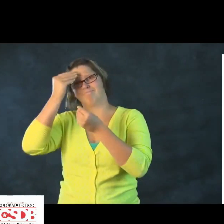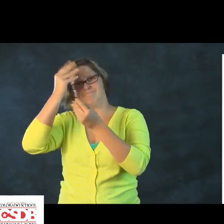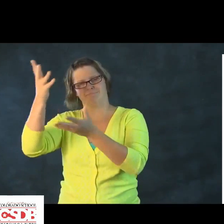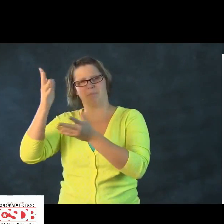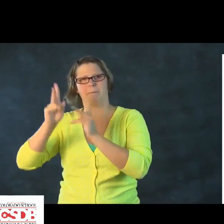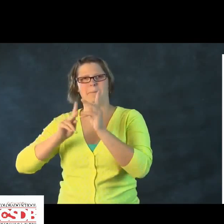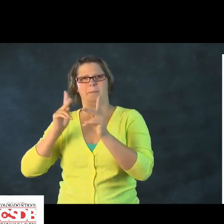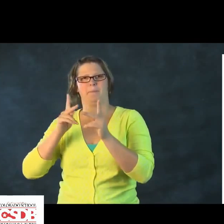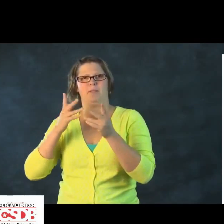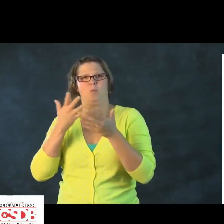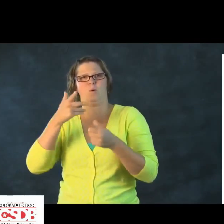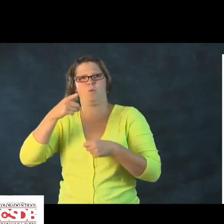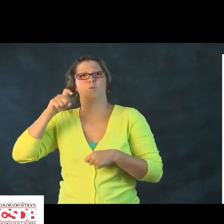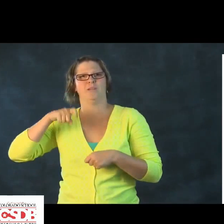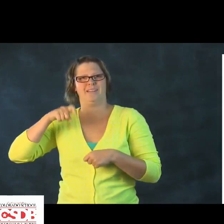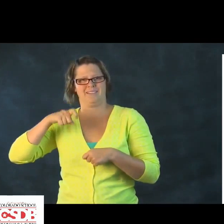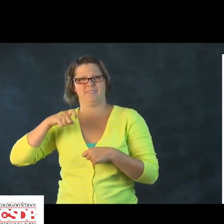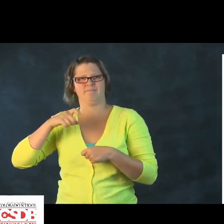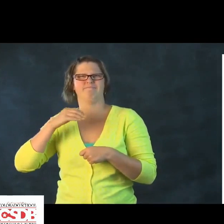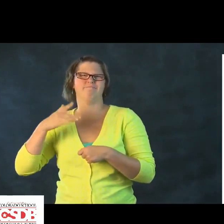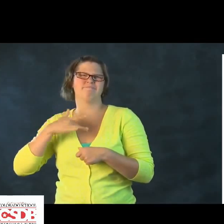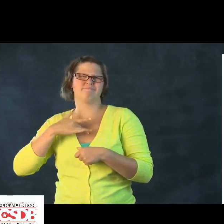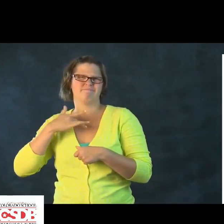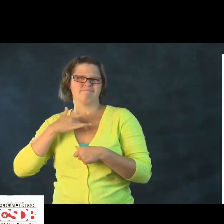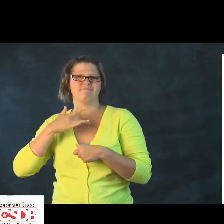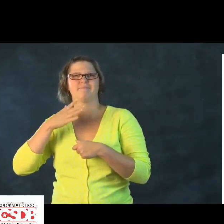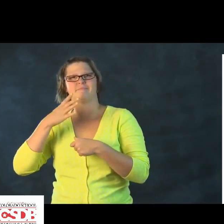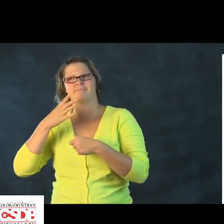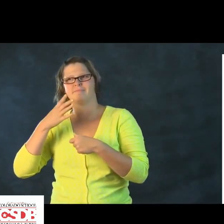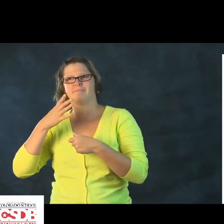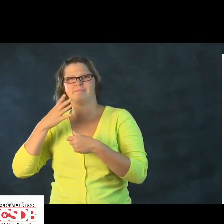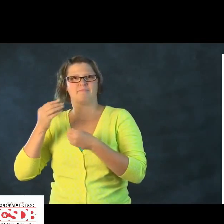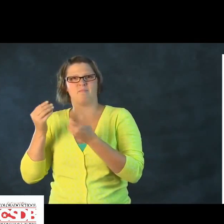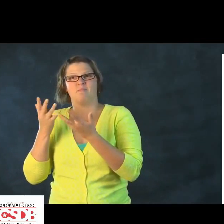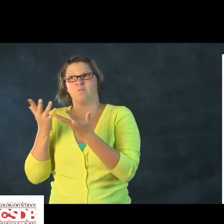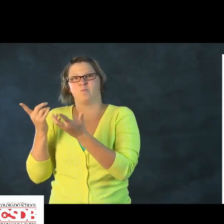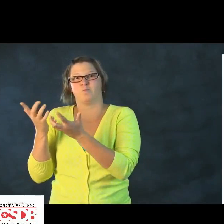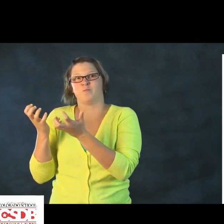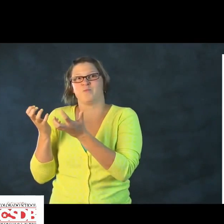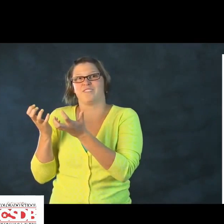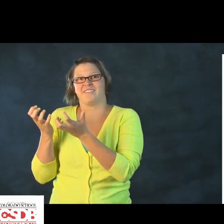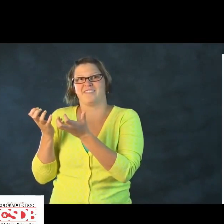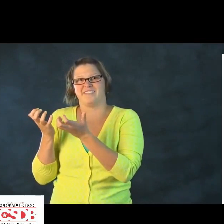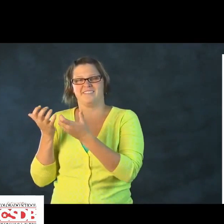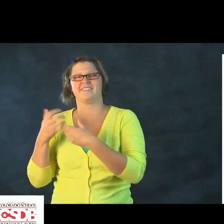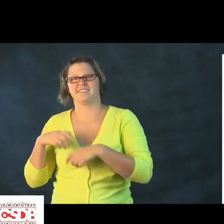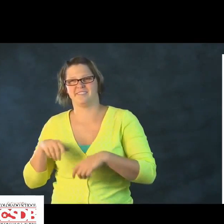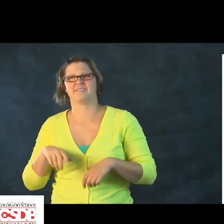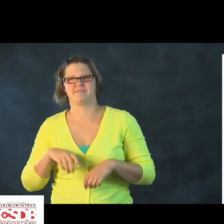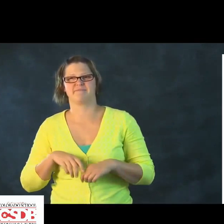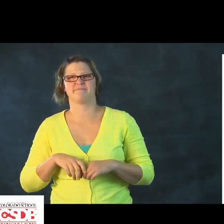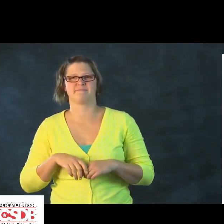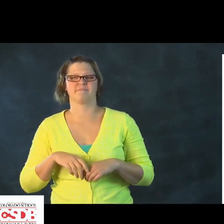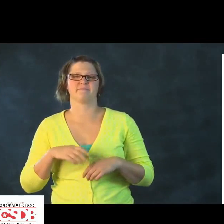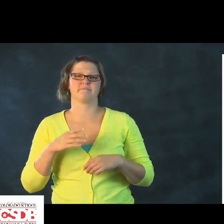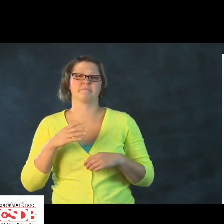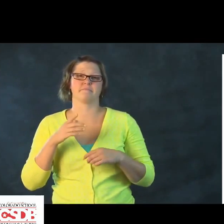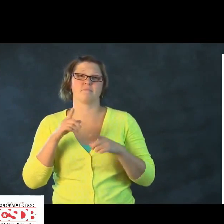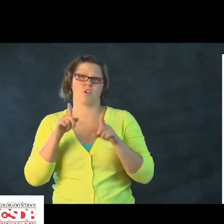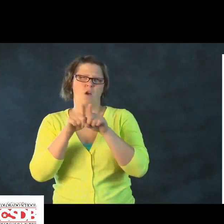It's how we communicate with others. We let people know what we need, what we feel, and what we want.